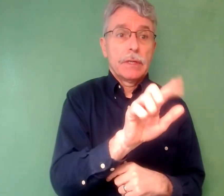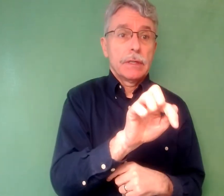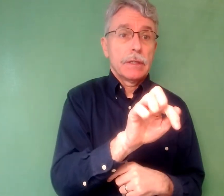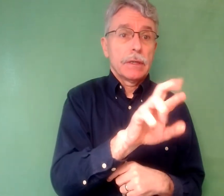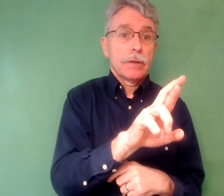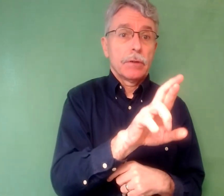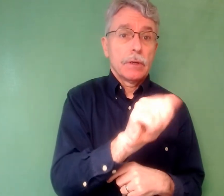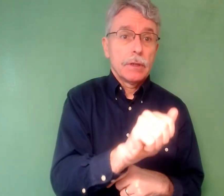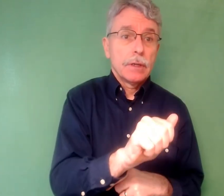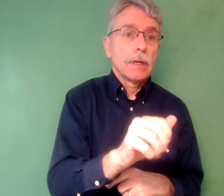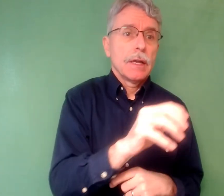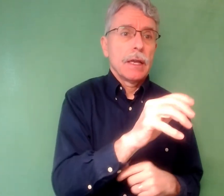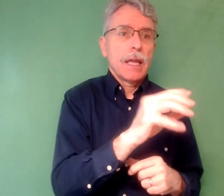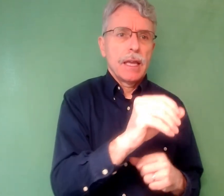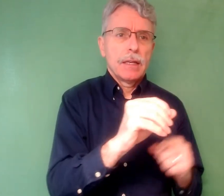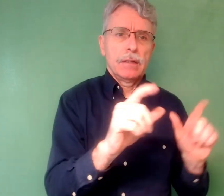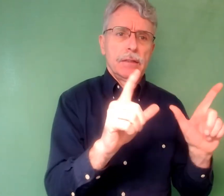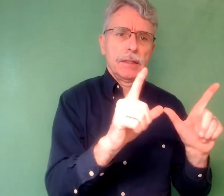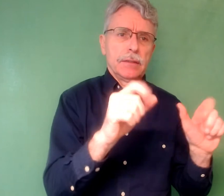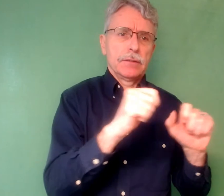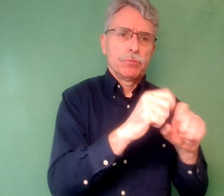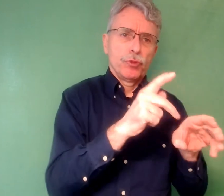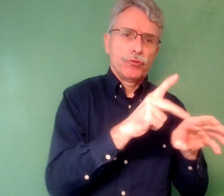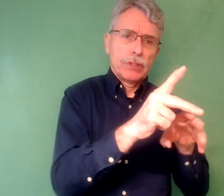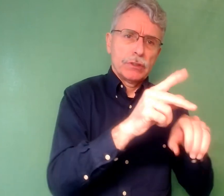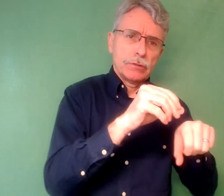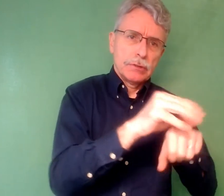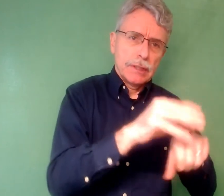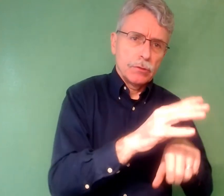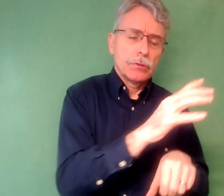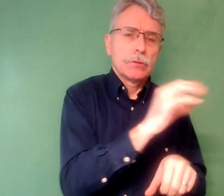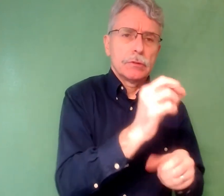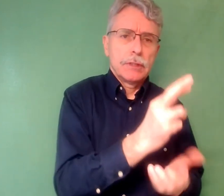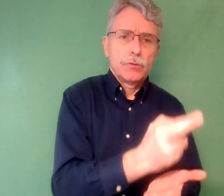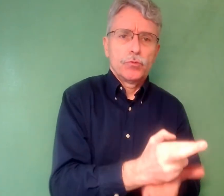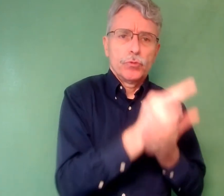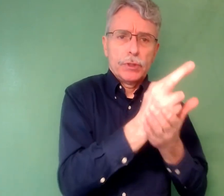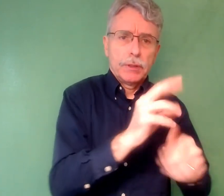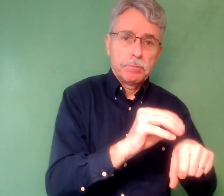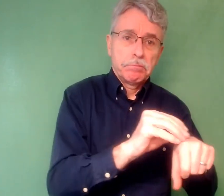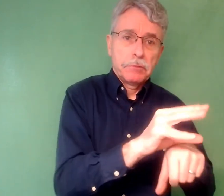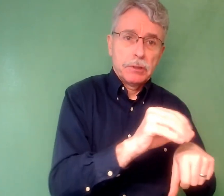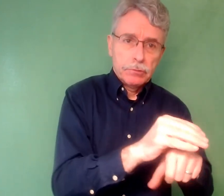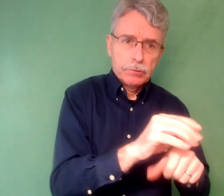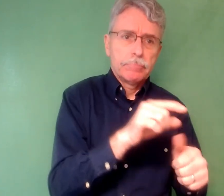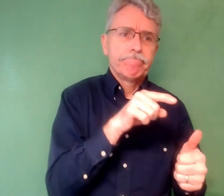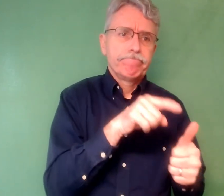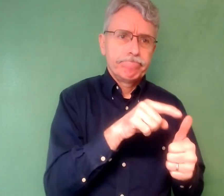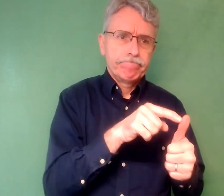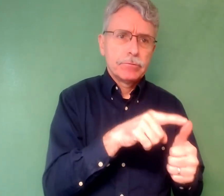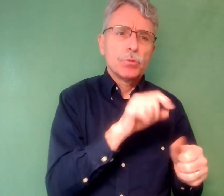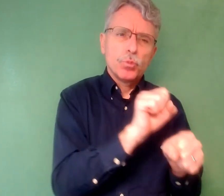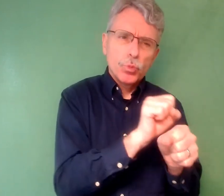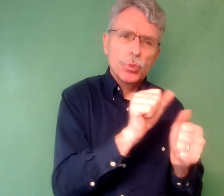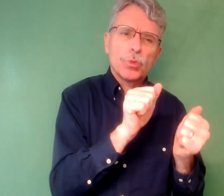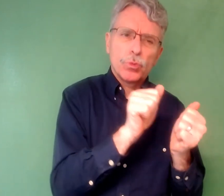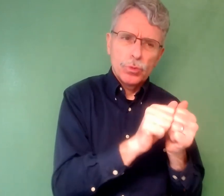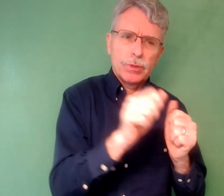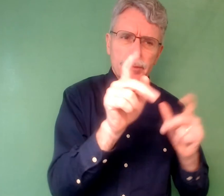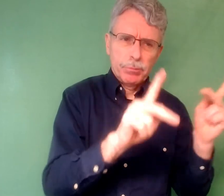Basil Kessler is an Assistant Professor in Counselor Education at Emporia State University. He holds license as a Professional